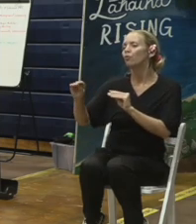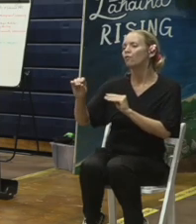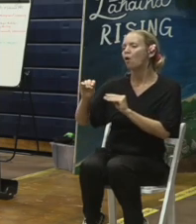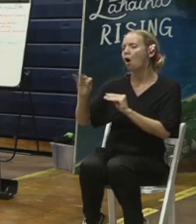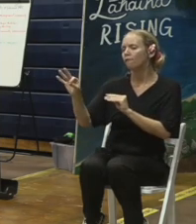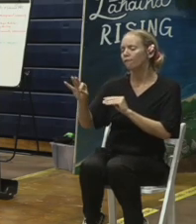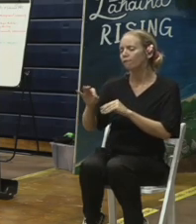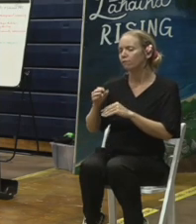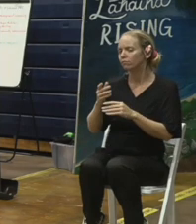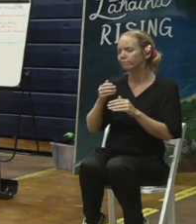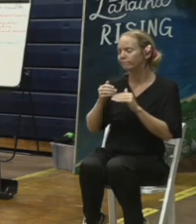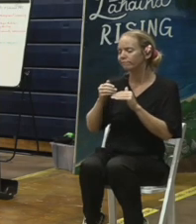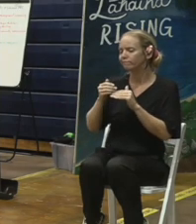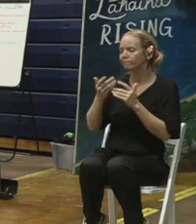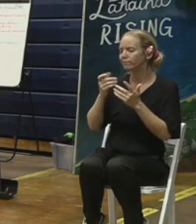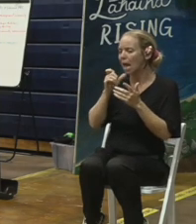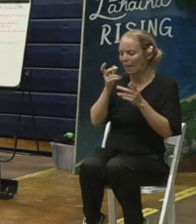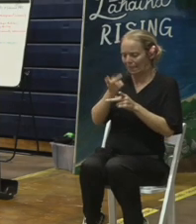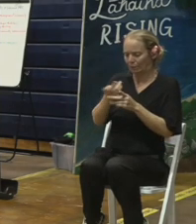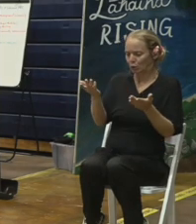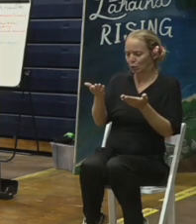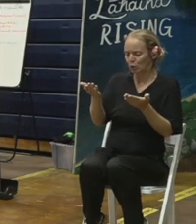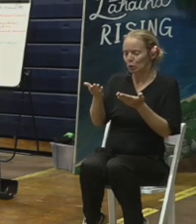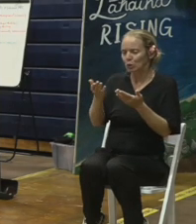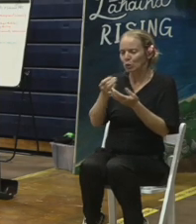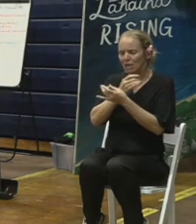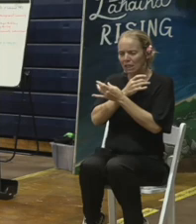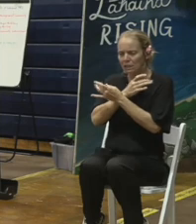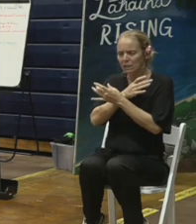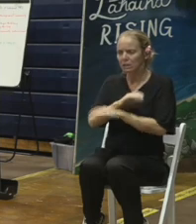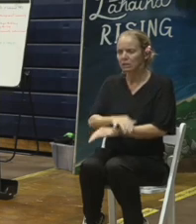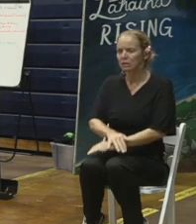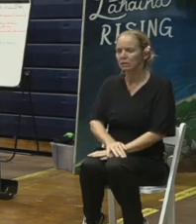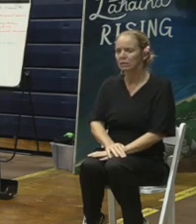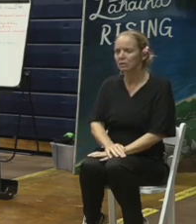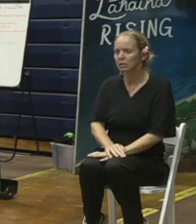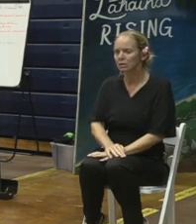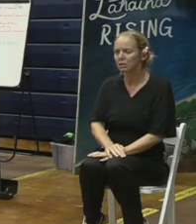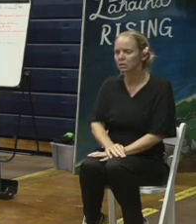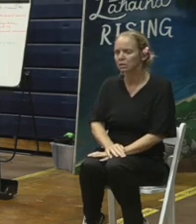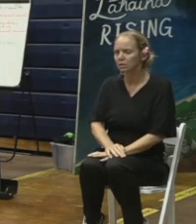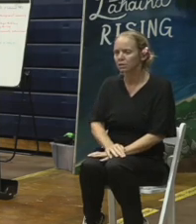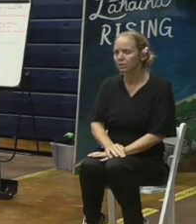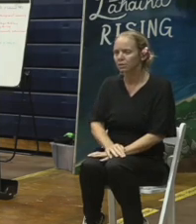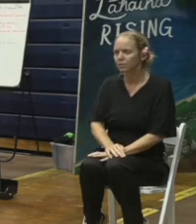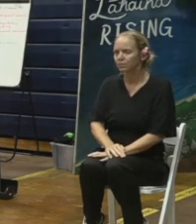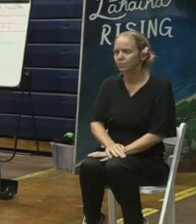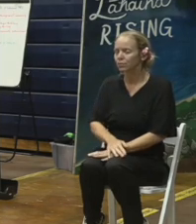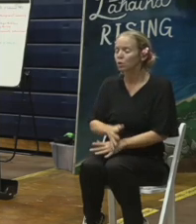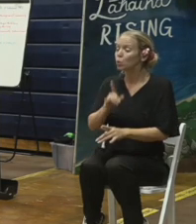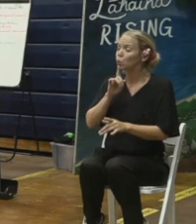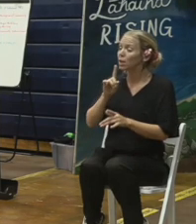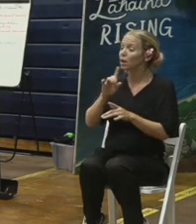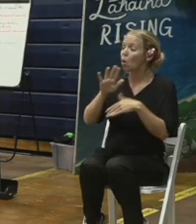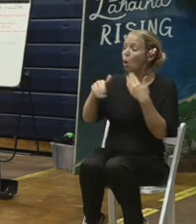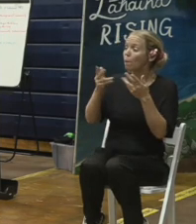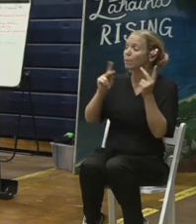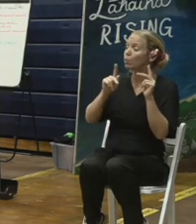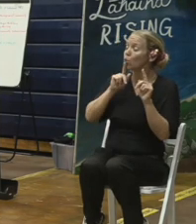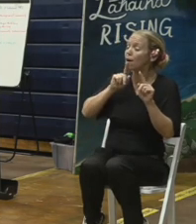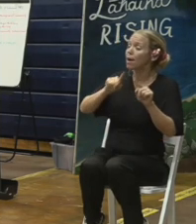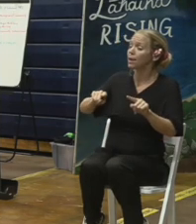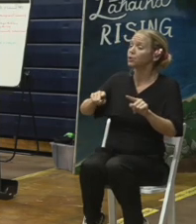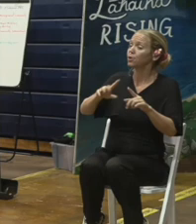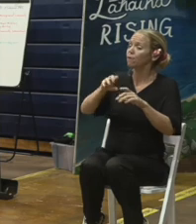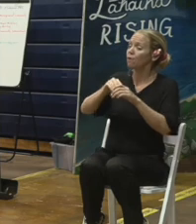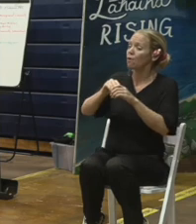yeah there's there's parts in here just to make sure that everybody who answered these questions were part of the line of community so there's a demographic area so